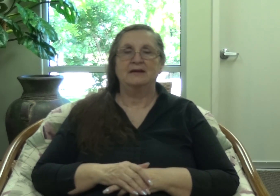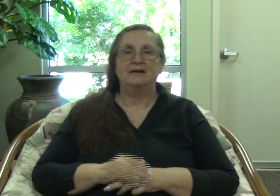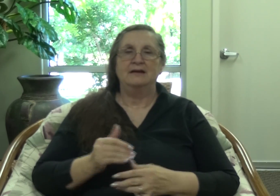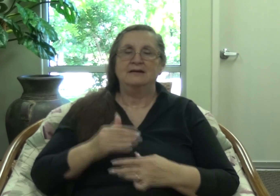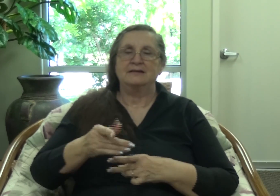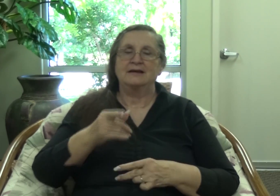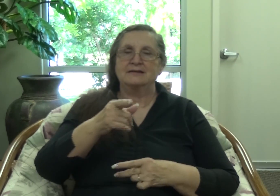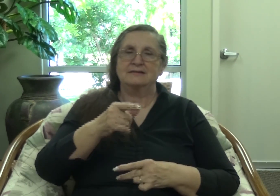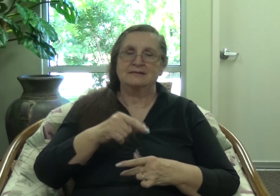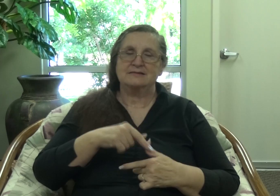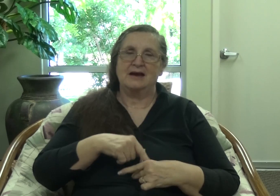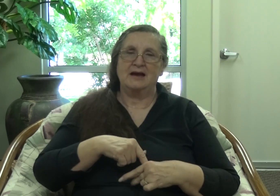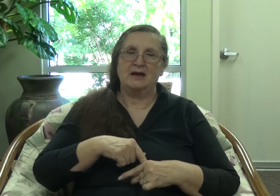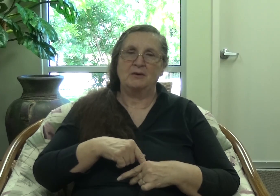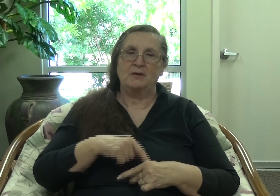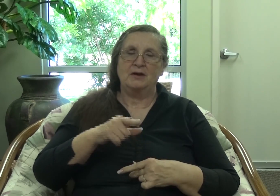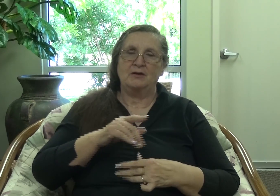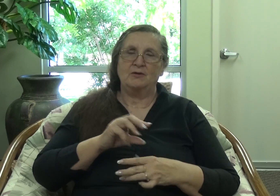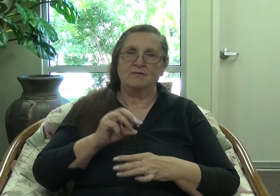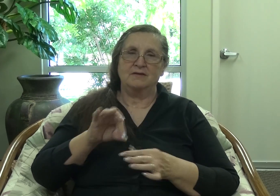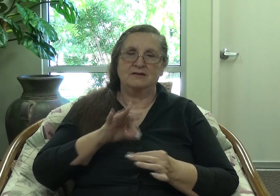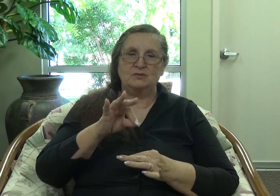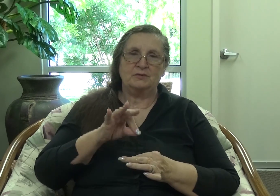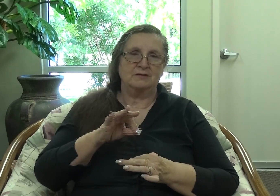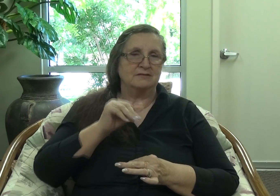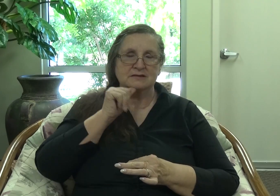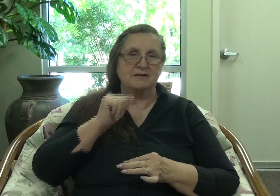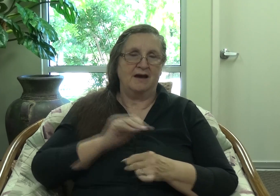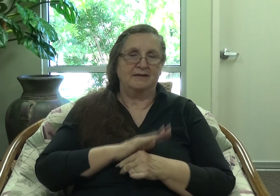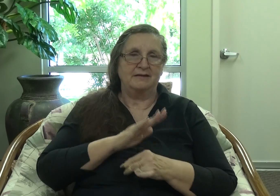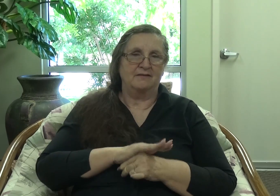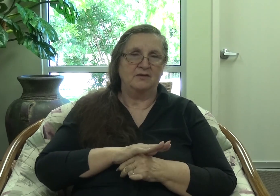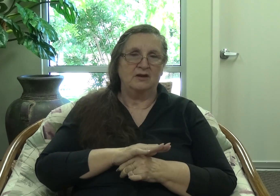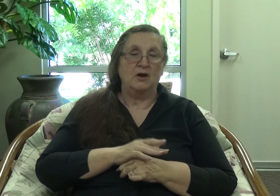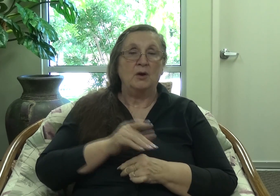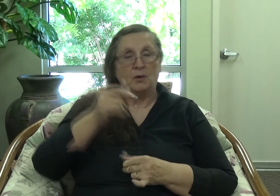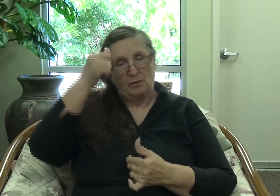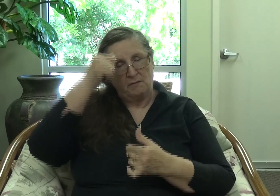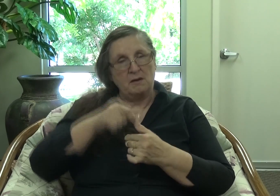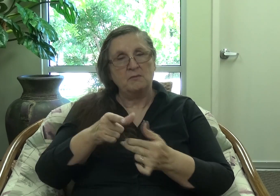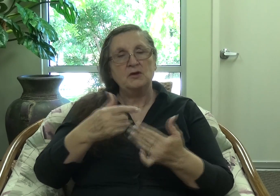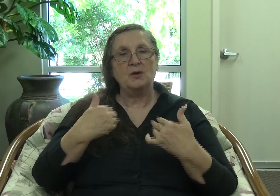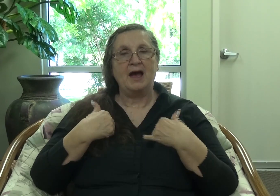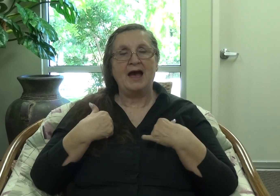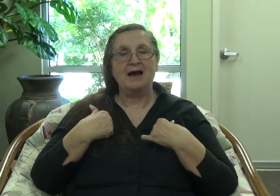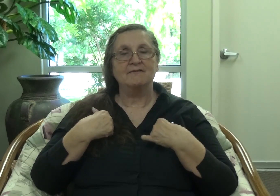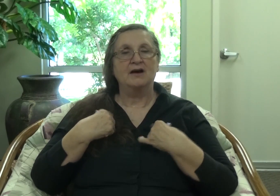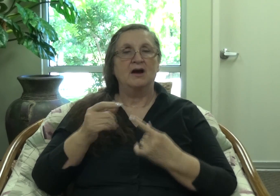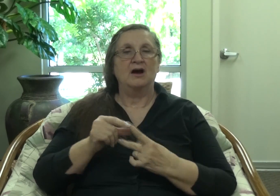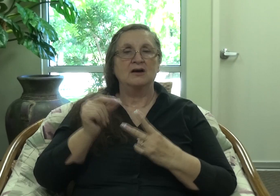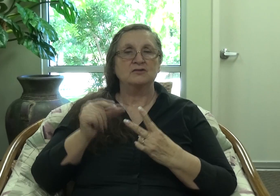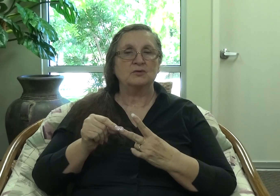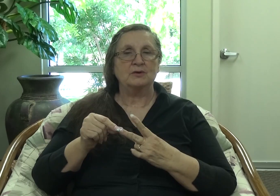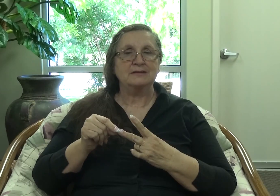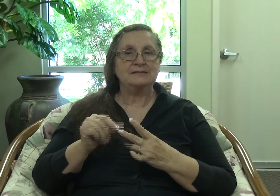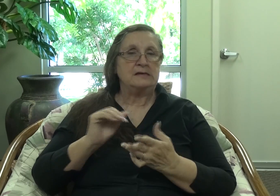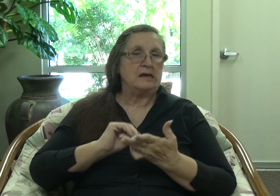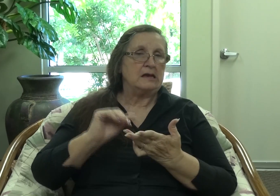spiritually drained or inadequate, remember that you have a choice. You can wrap yourself up in excuses and self-pity,